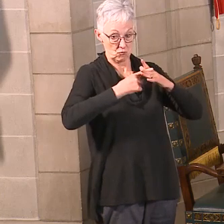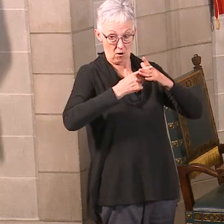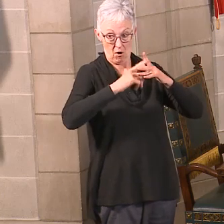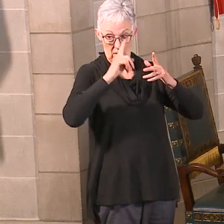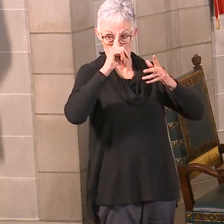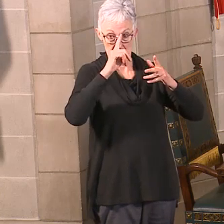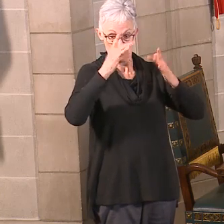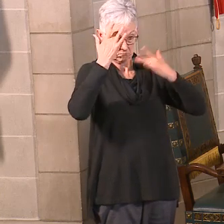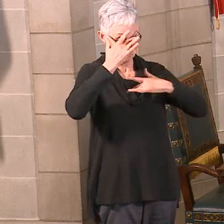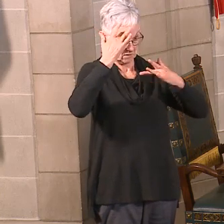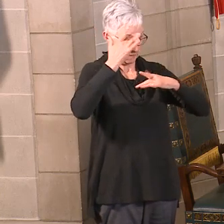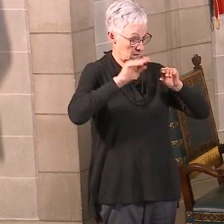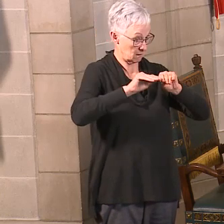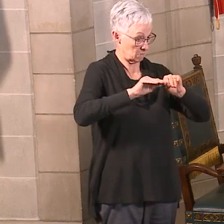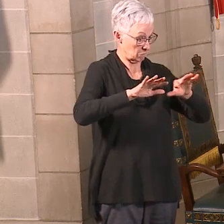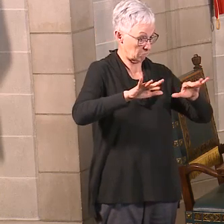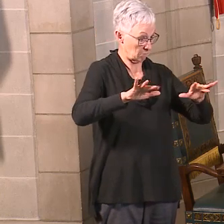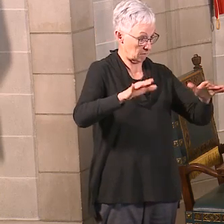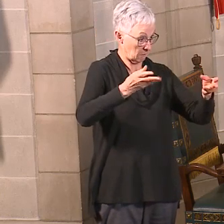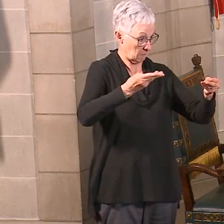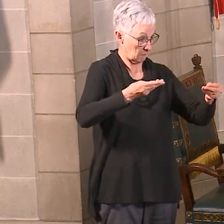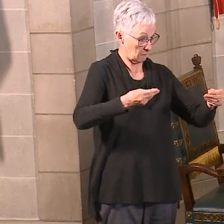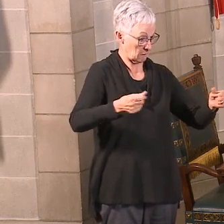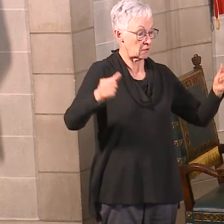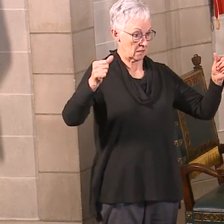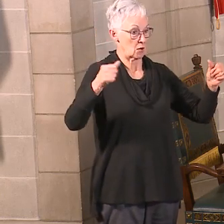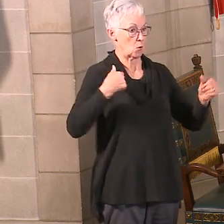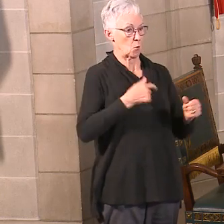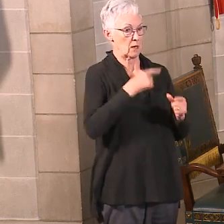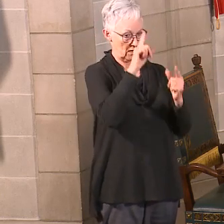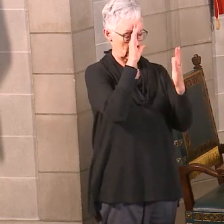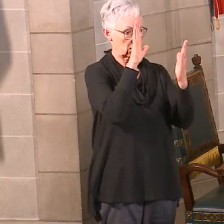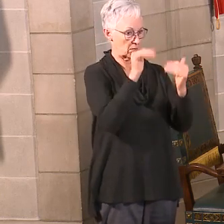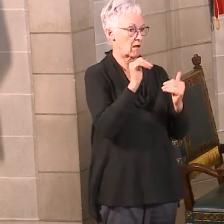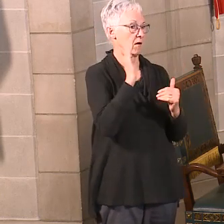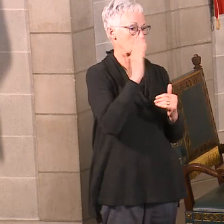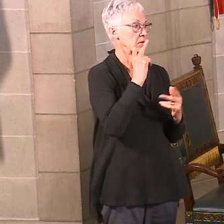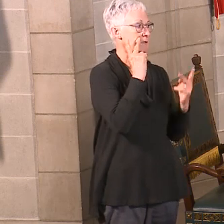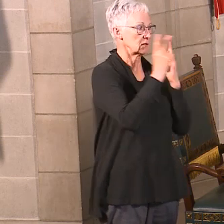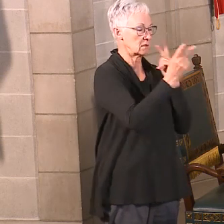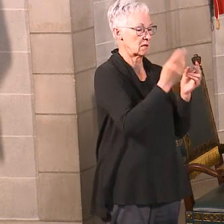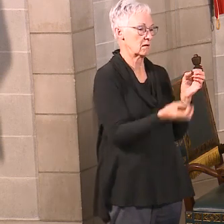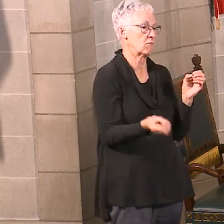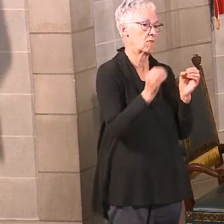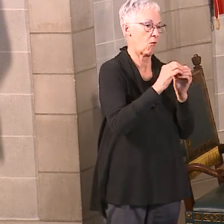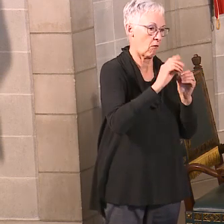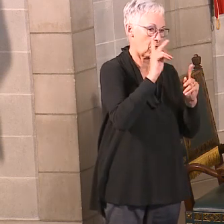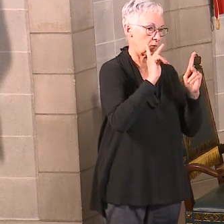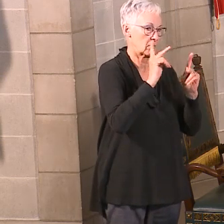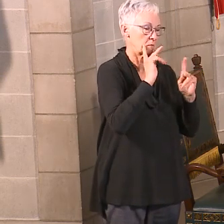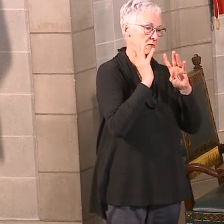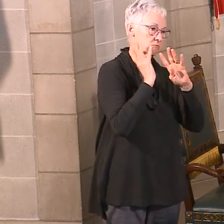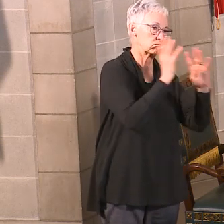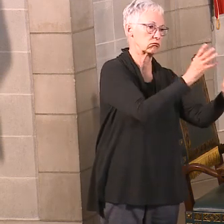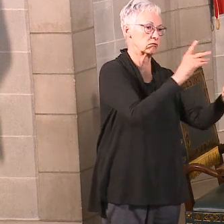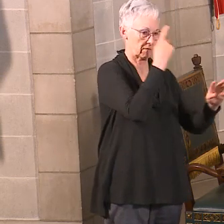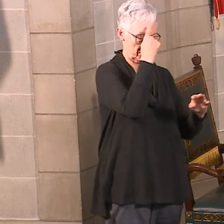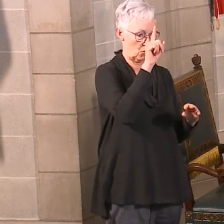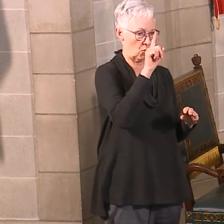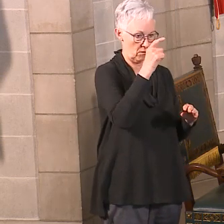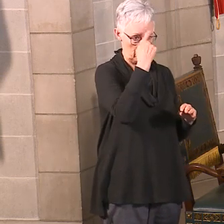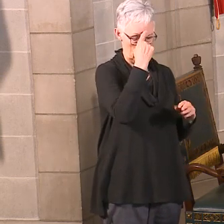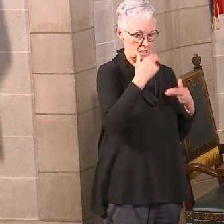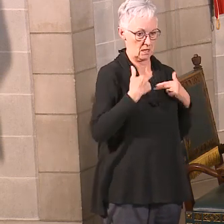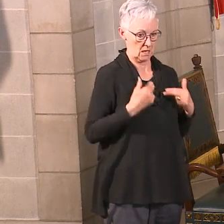health demands will kick in. I mentioned the rural response hotline. The numbers that they're seeing